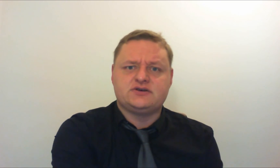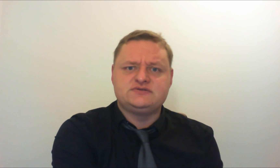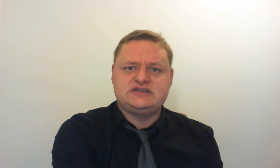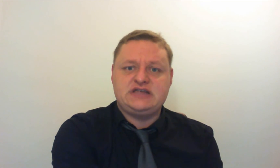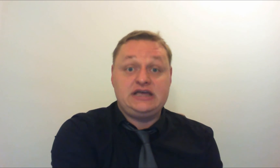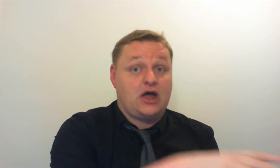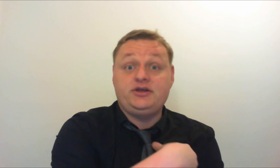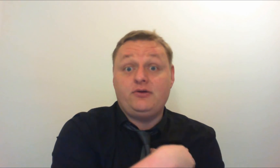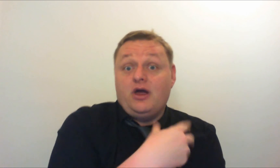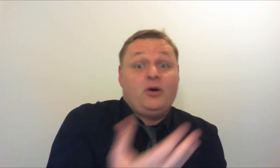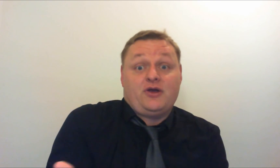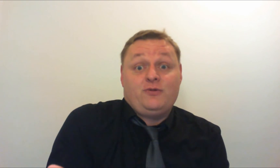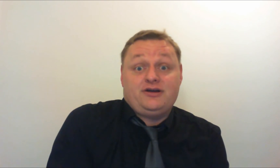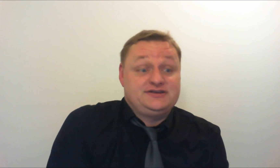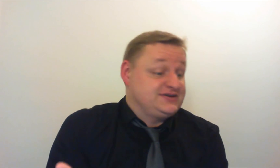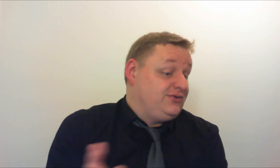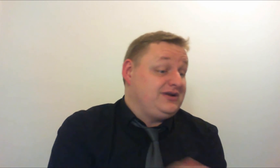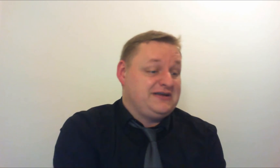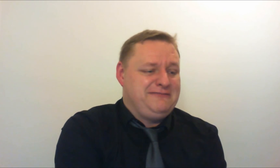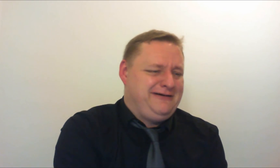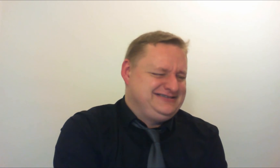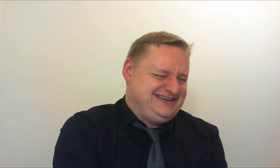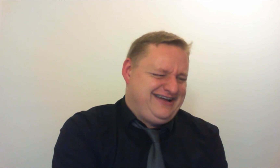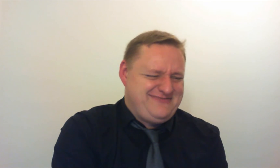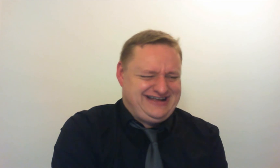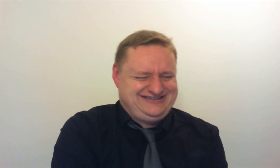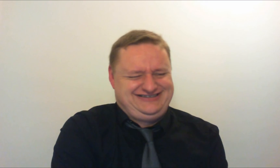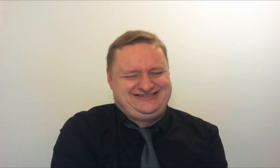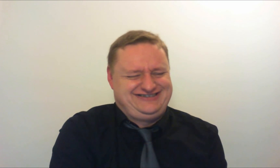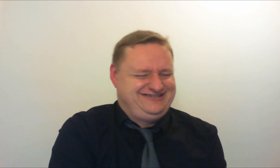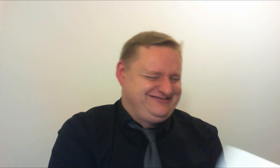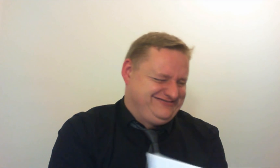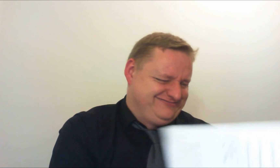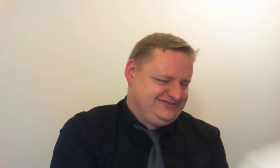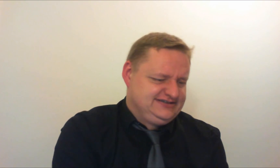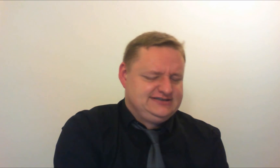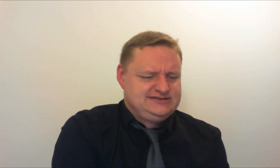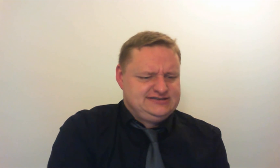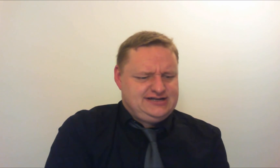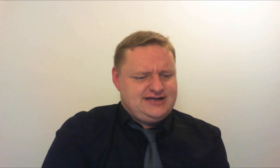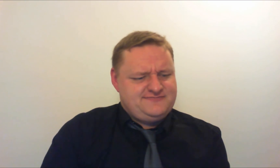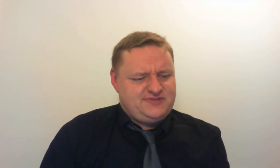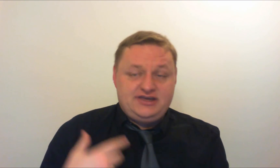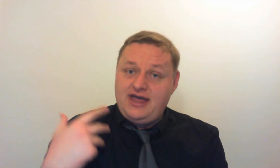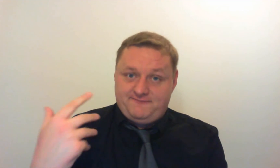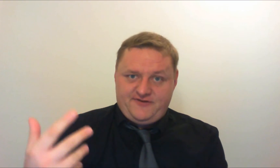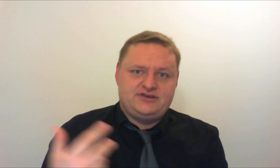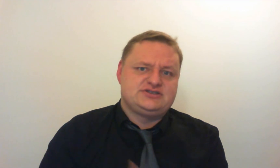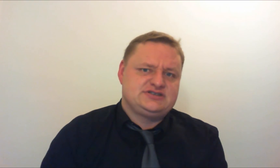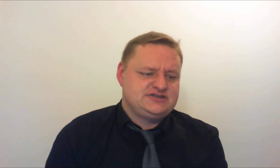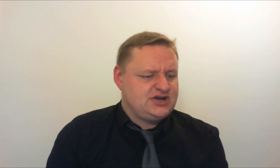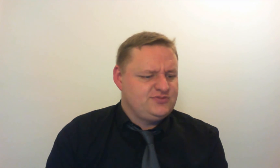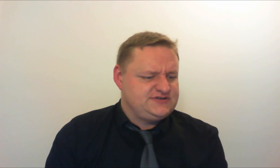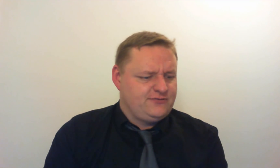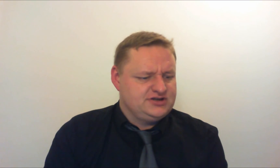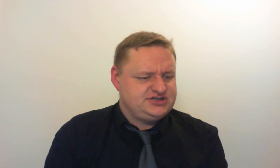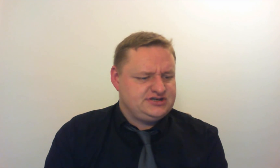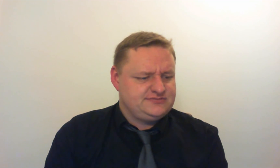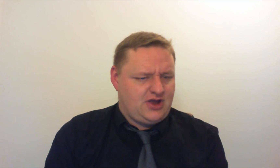these forms in schools these days I don't know I don't work in a school I don't want to go back to school but yeah thank you so